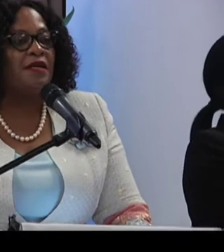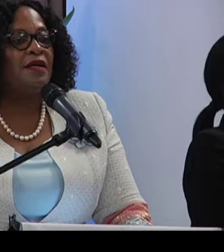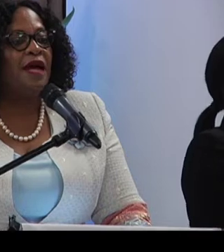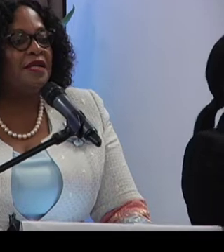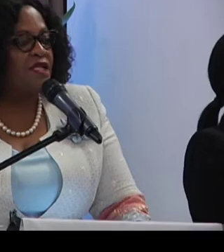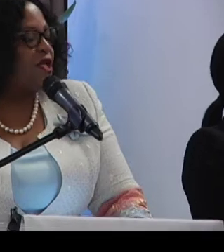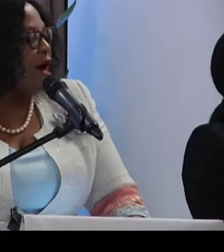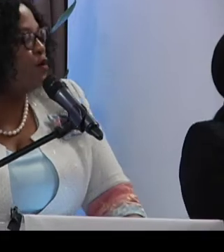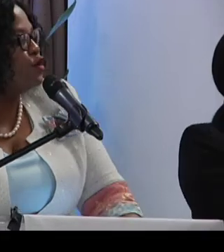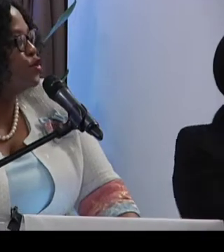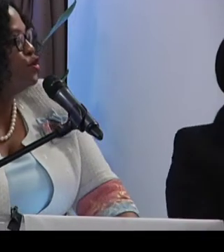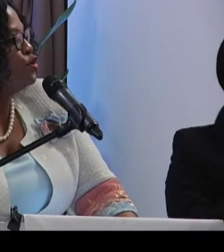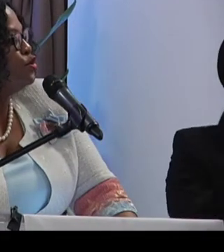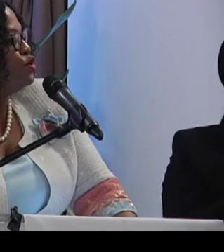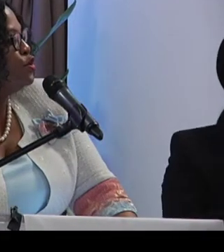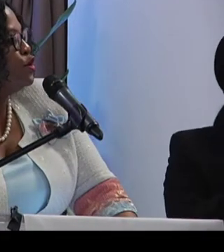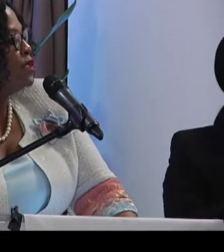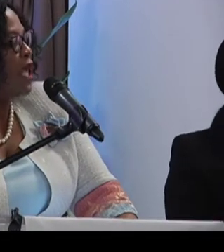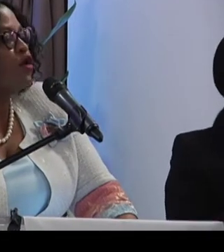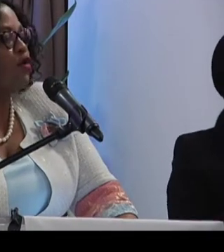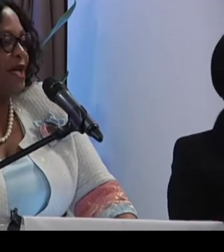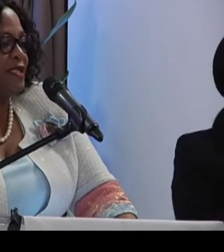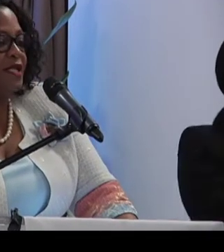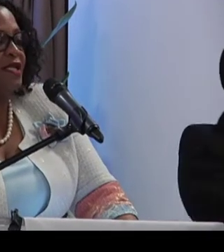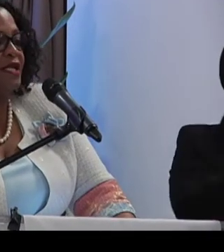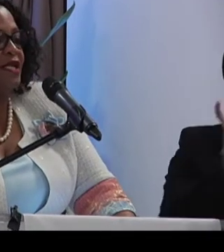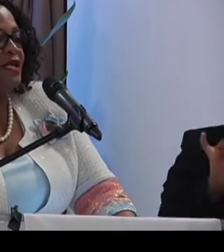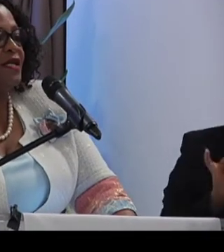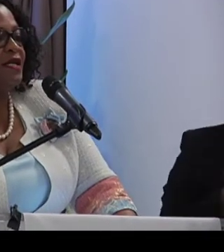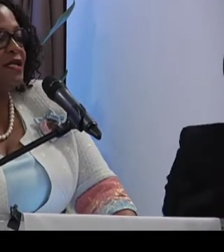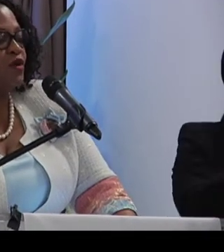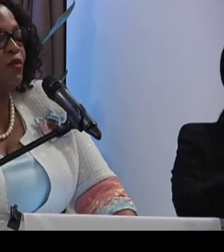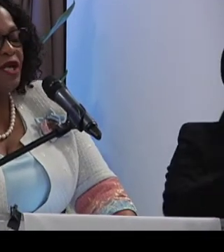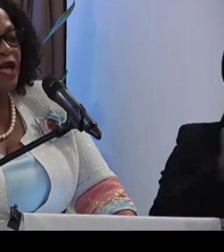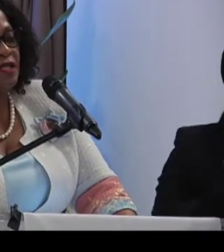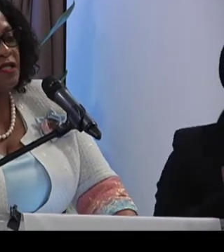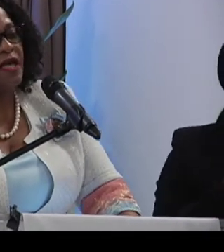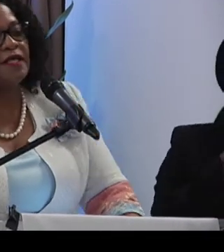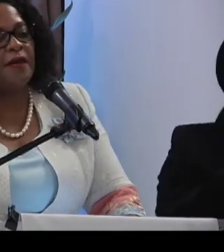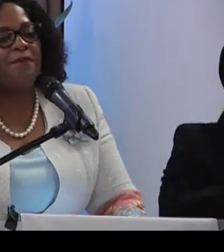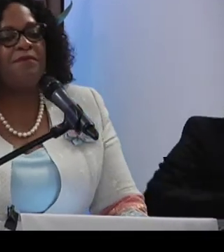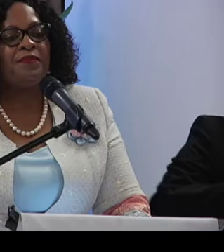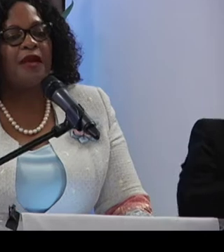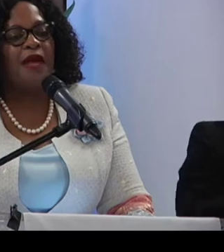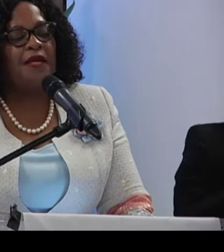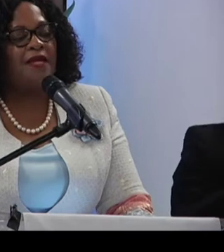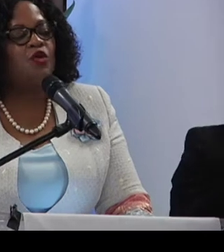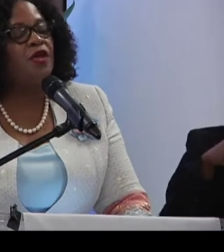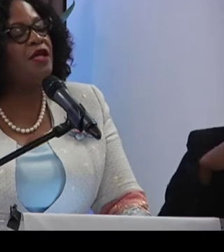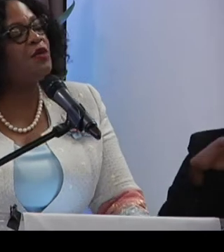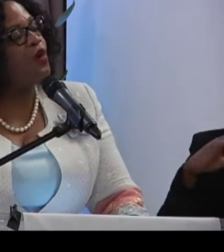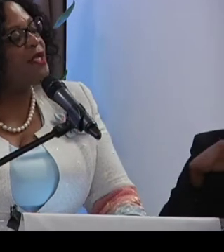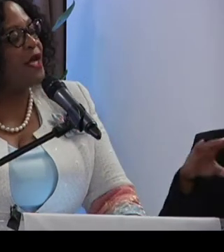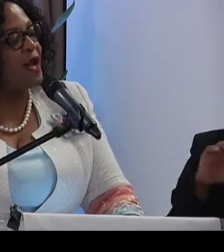and reaching out to stakeholders in the communication sector. And